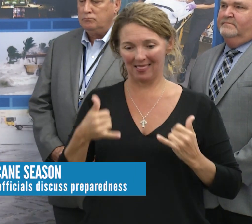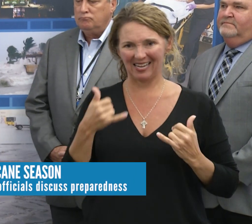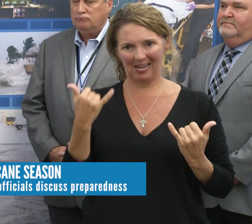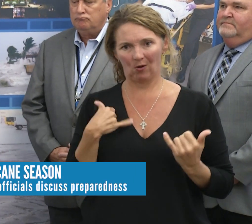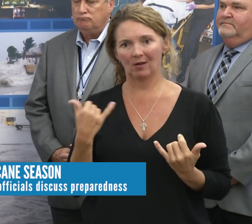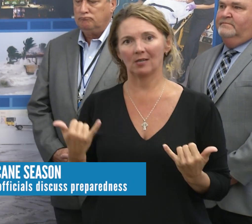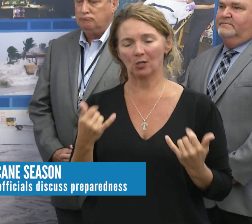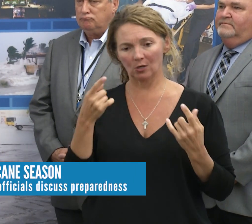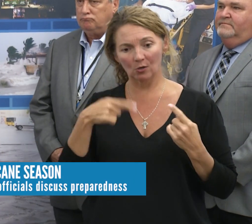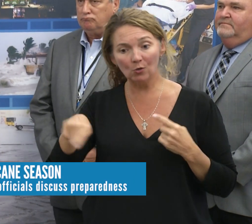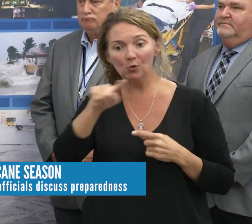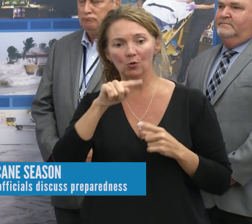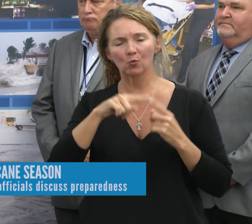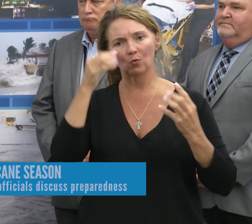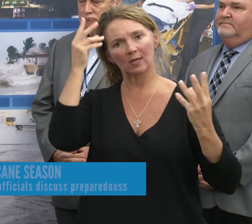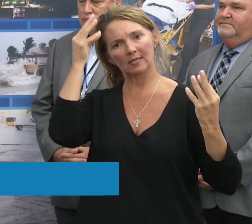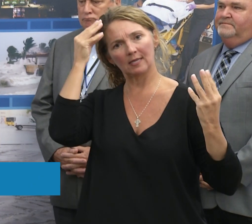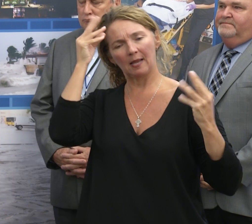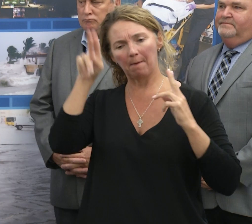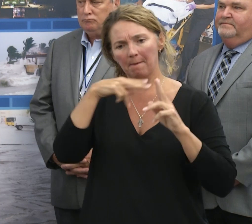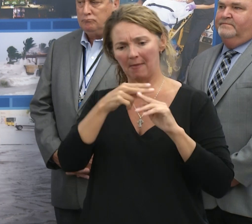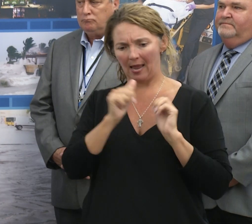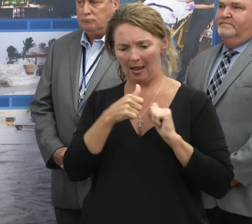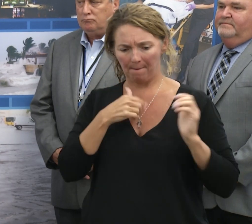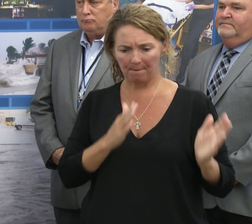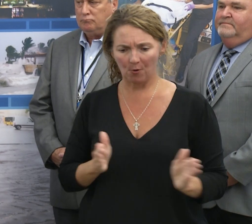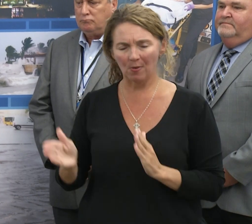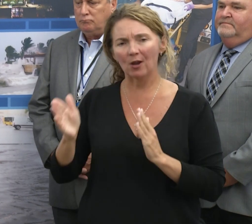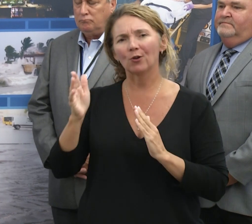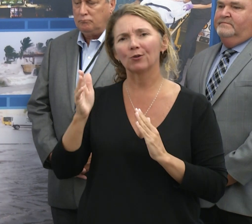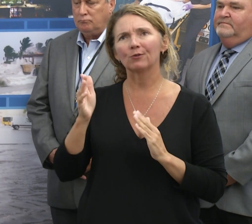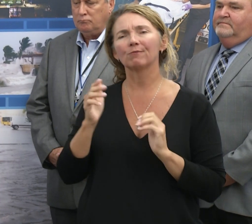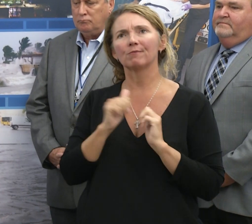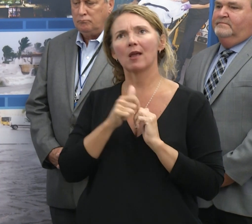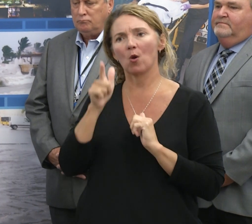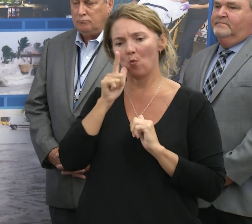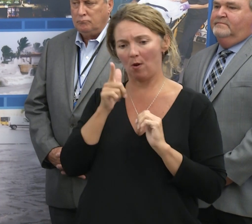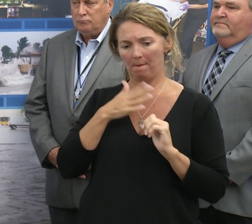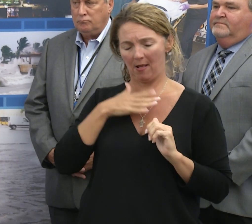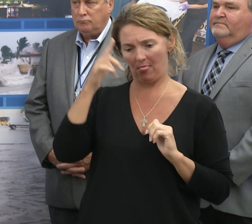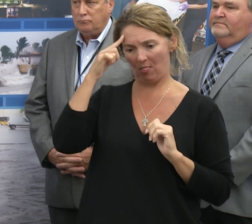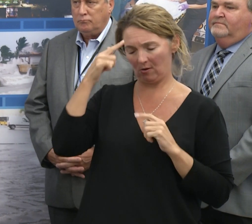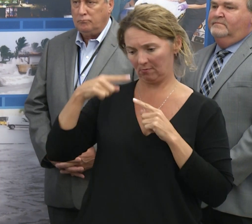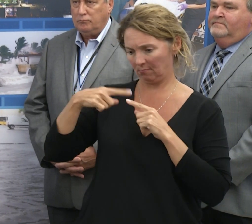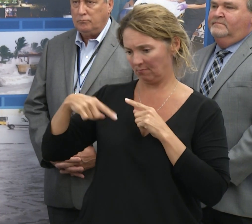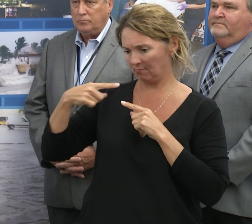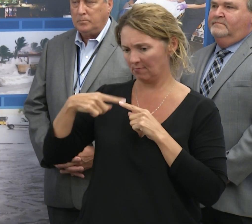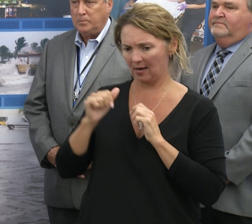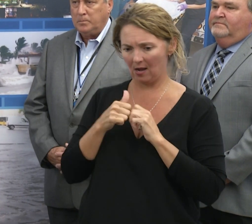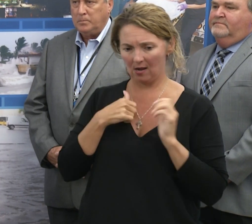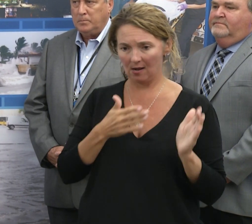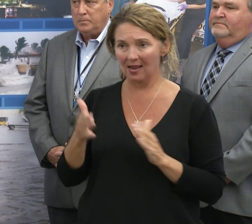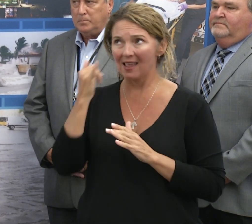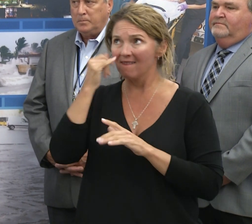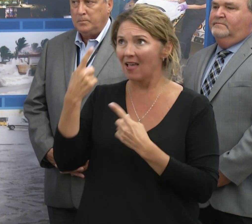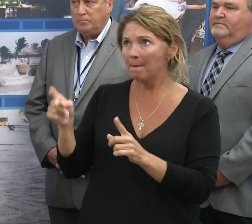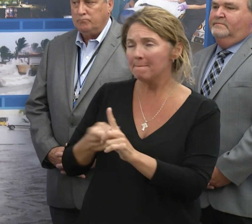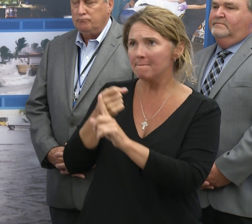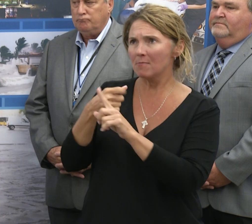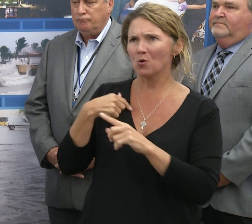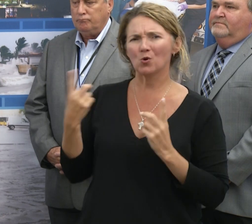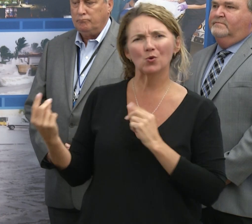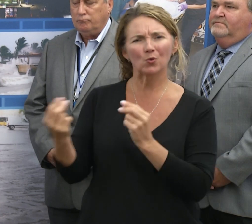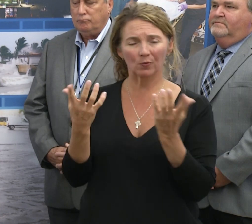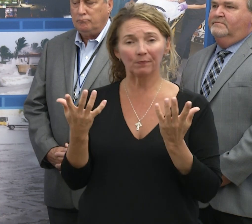we really need to really consider, uh, how we prepare and how we organize our thoughts as far as if that day will come.